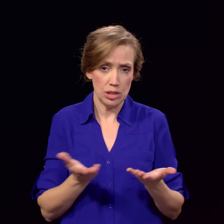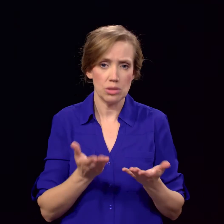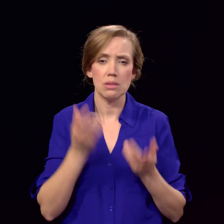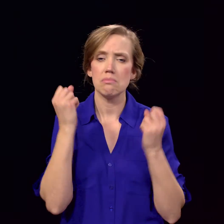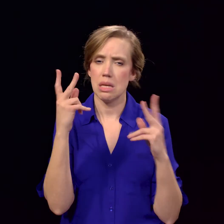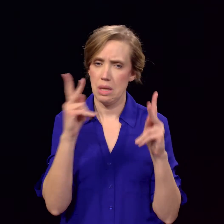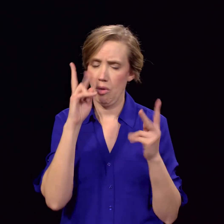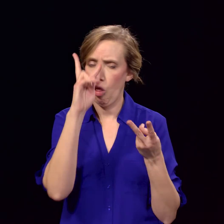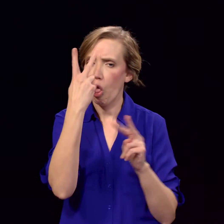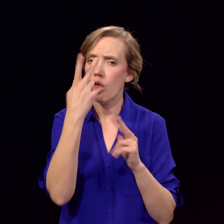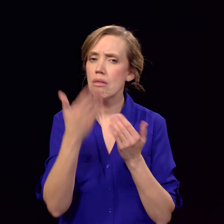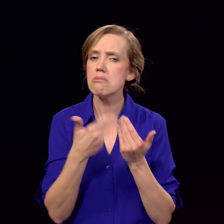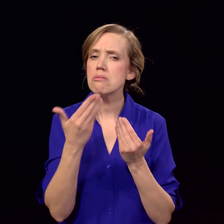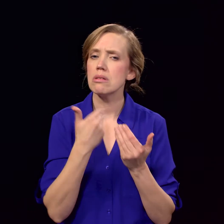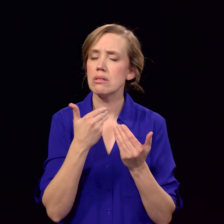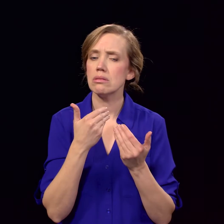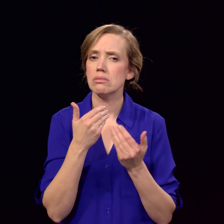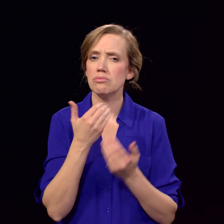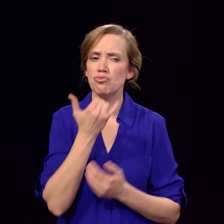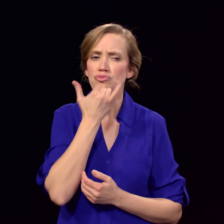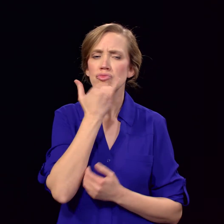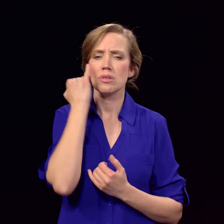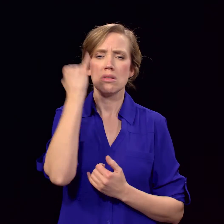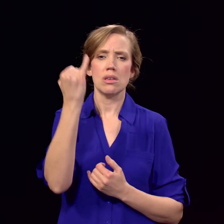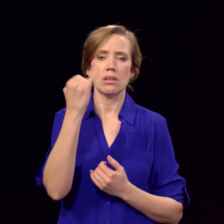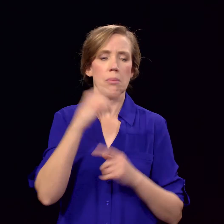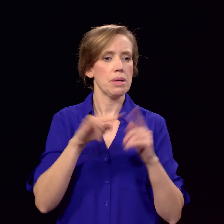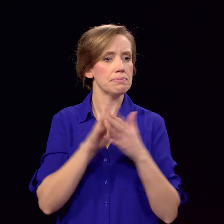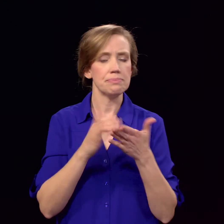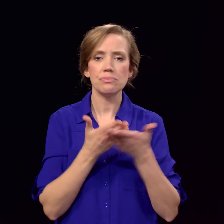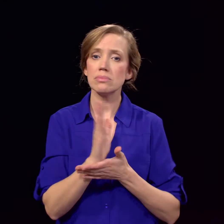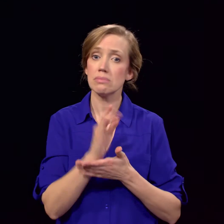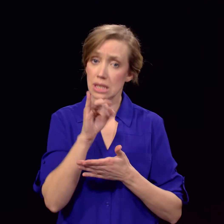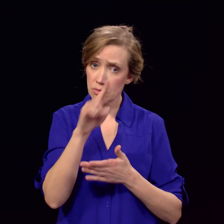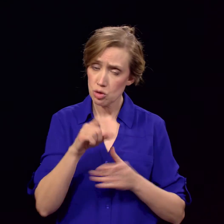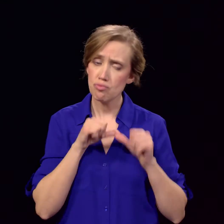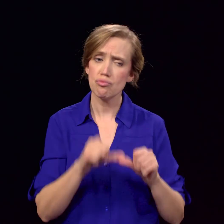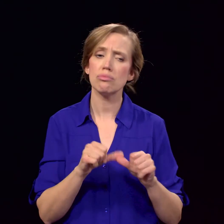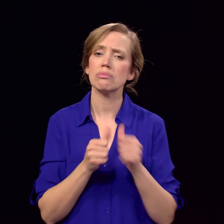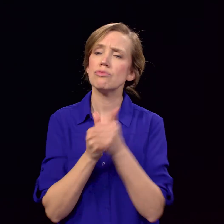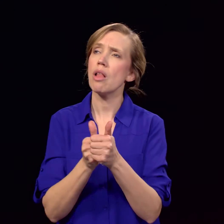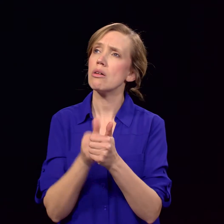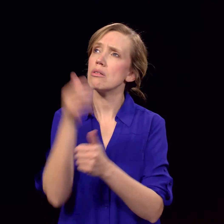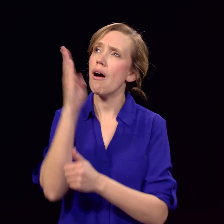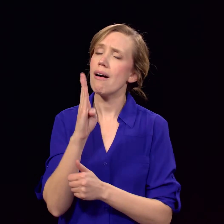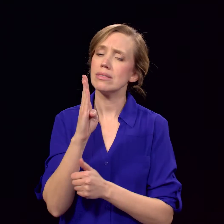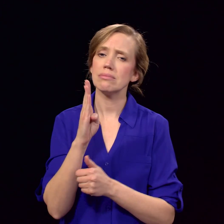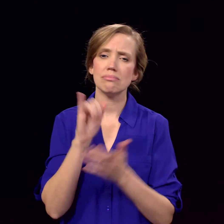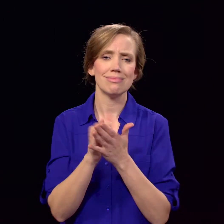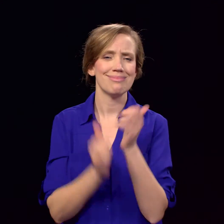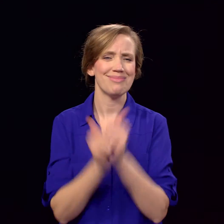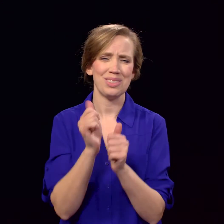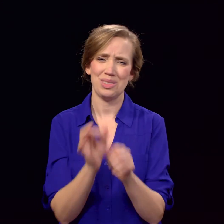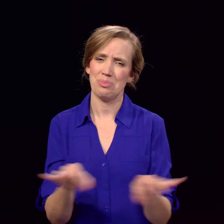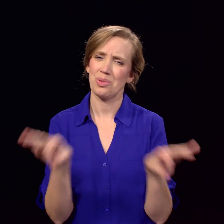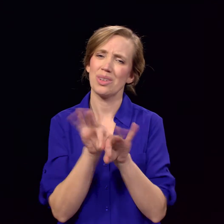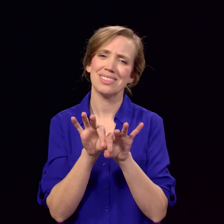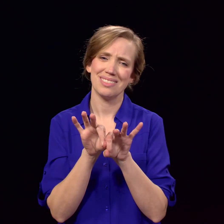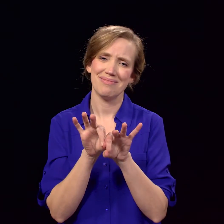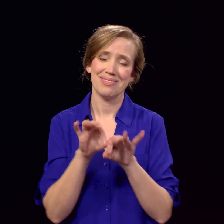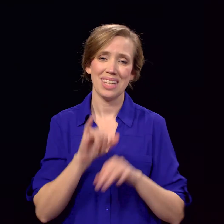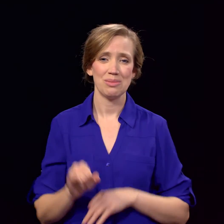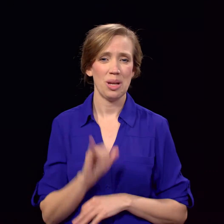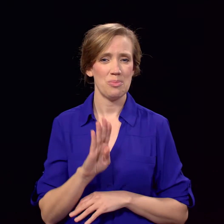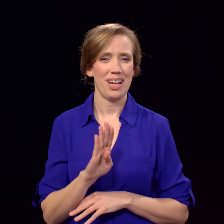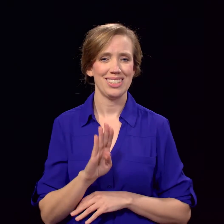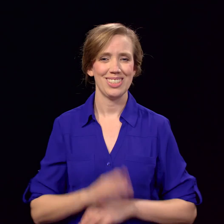and misrepresented at times. And that's okay. The only one that you really need to please is God. I'm